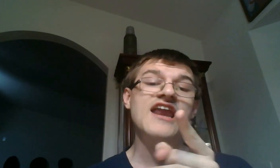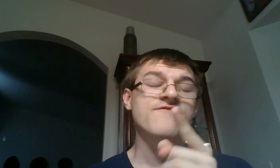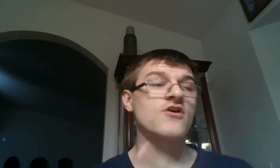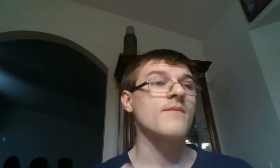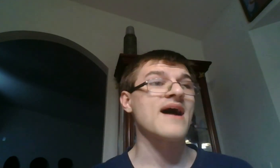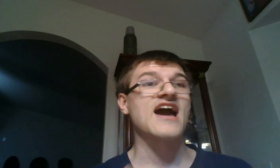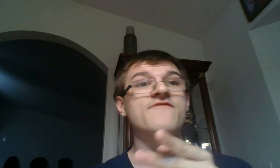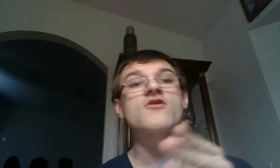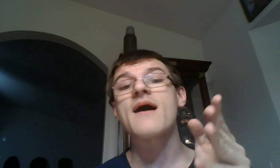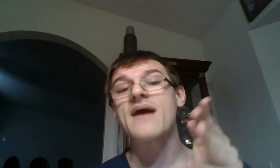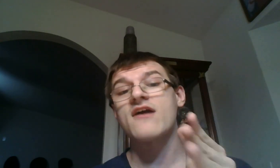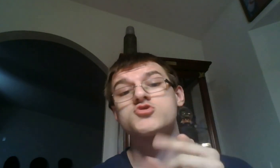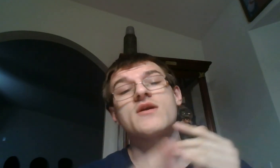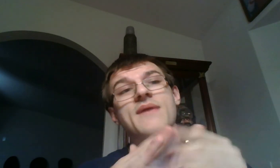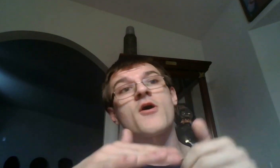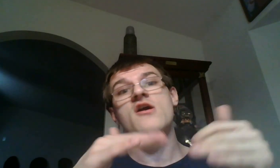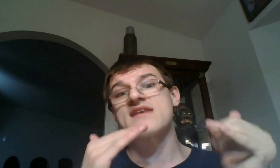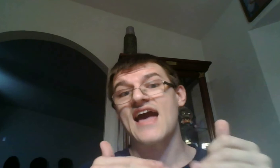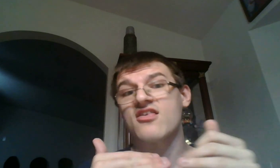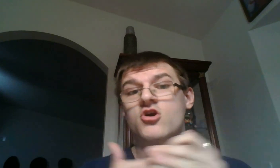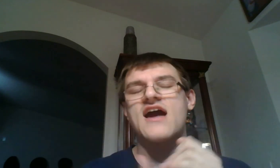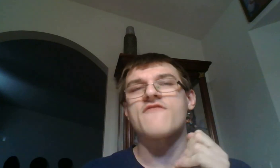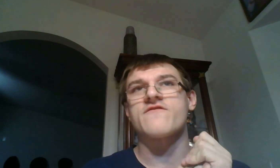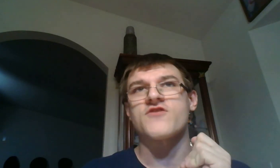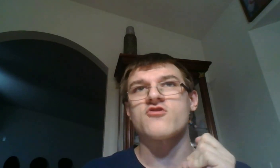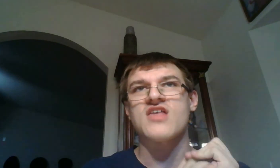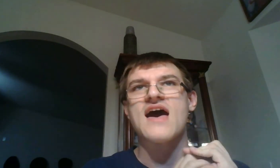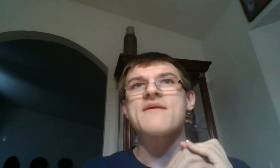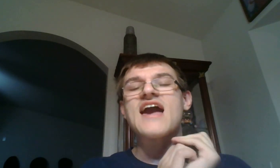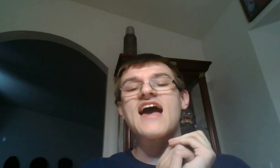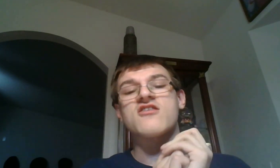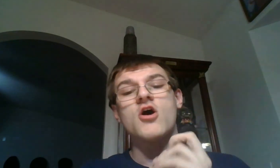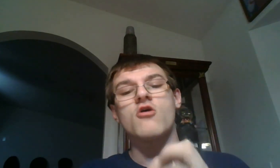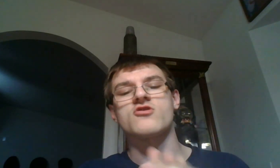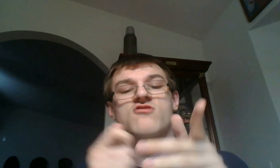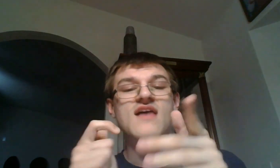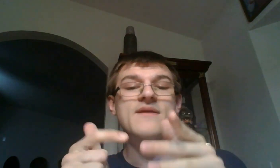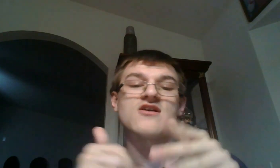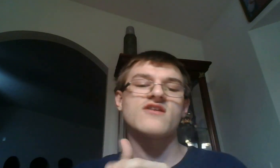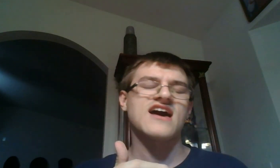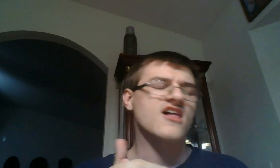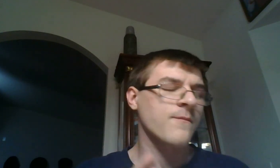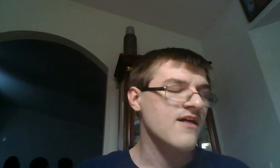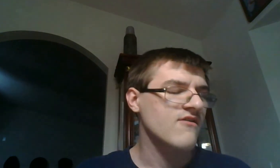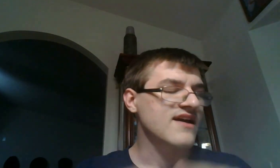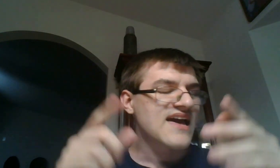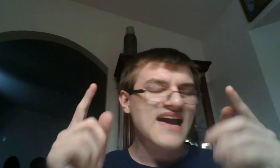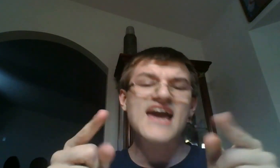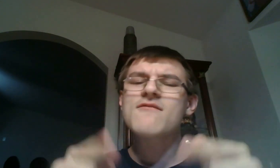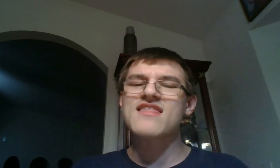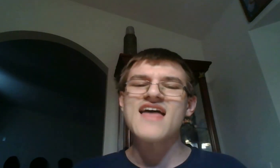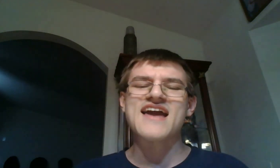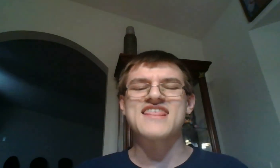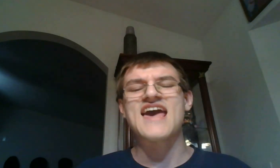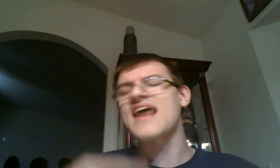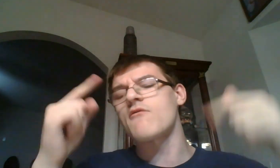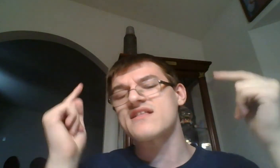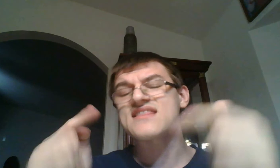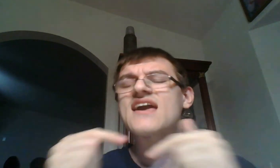do you feel about it? How do feel about Michael Jordan being part of NASCAR now for the first time as an owner? Let me know in the comments below. Anyway, like I said, I want to thank you